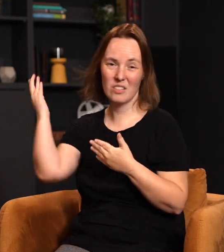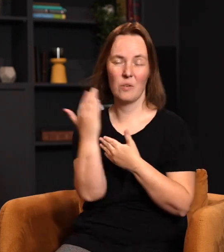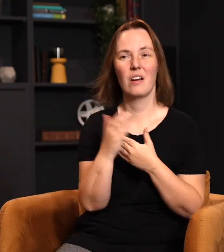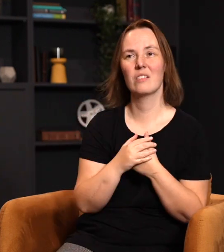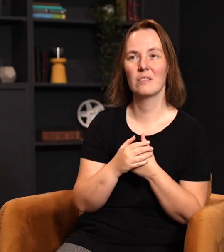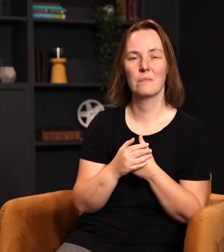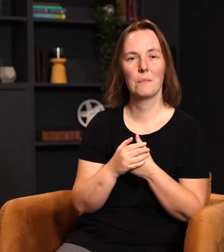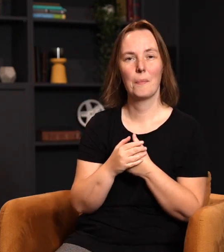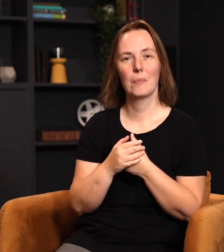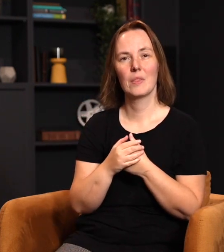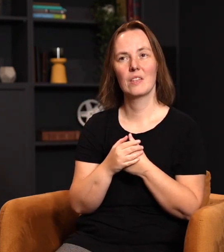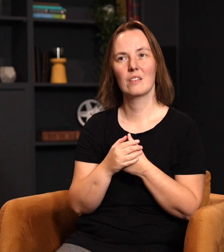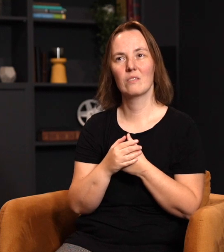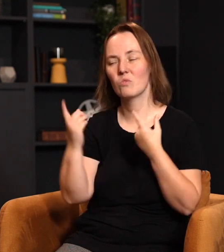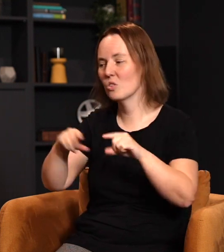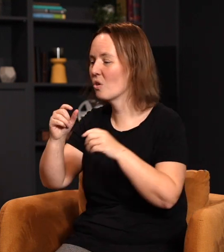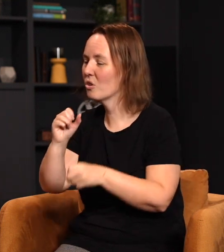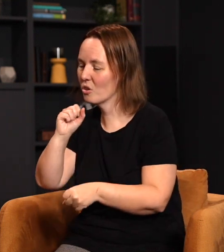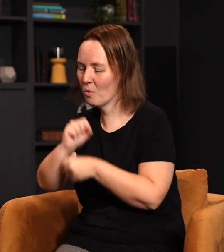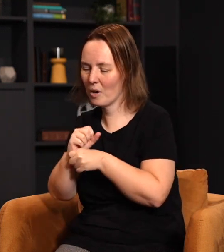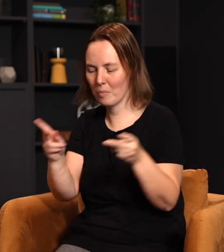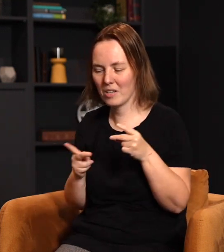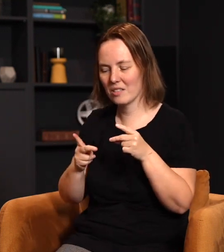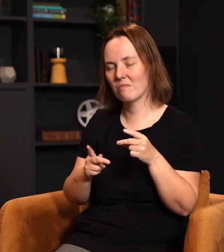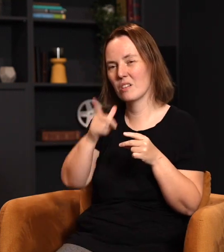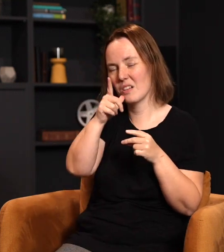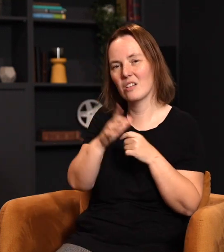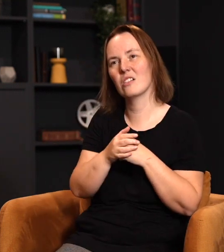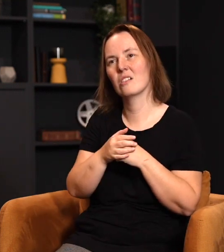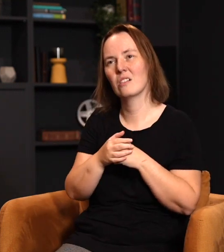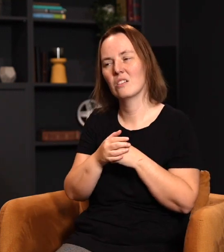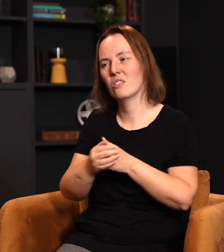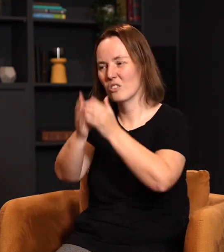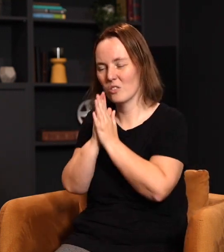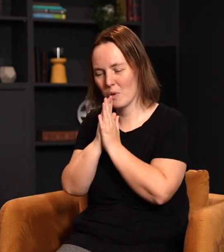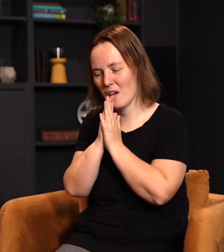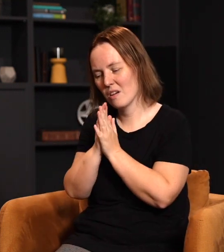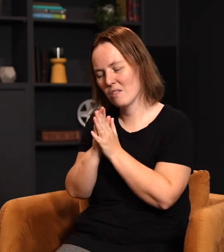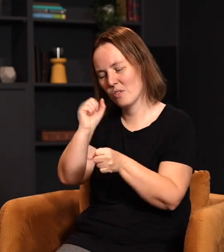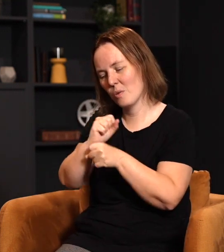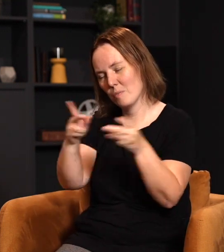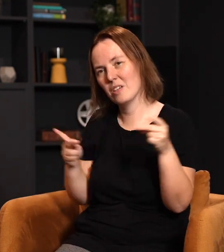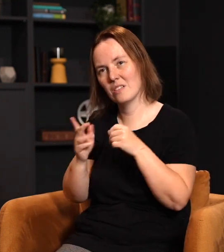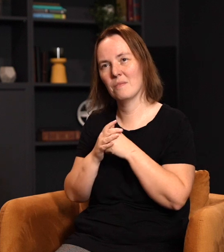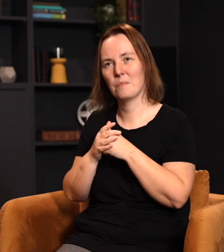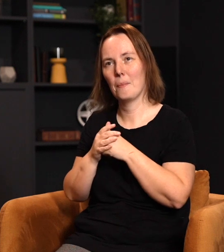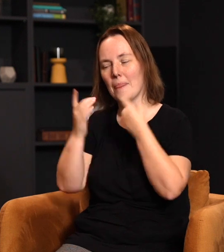some of you have done that already, and you still do that. I know you go to your workplace, and during lunch hour, maybe sometimes you're just praying for the workplace. Or some of you have mentioned